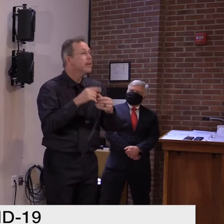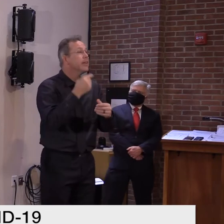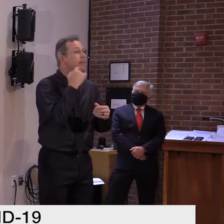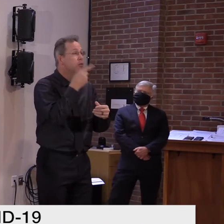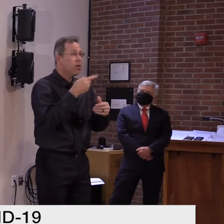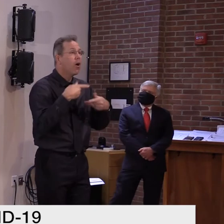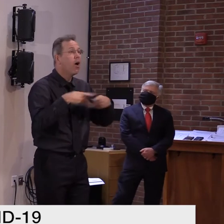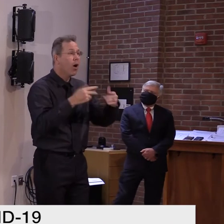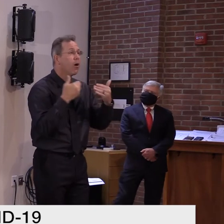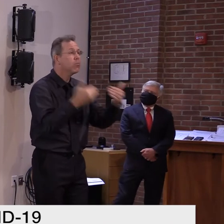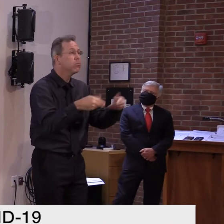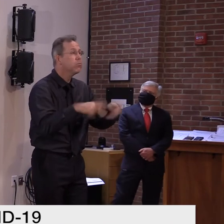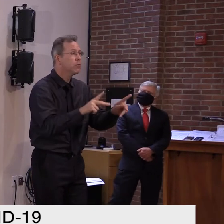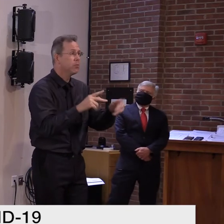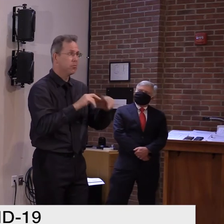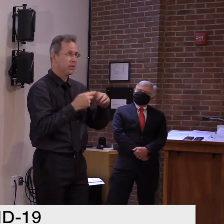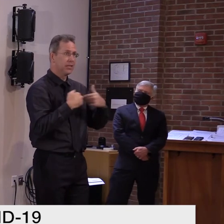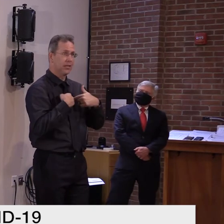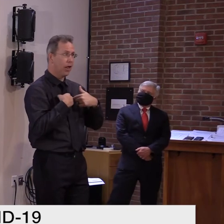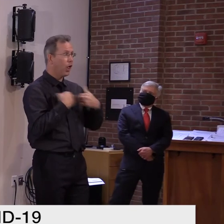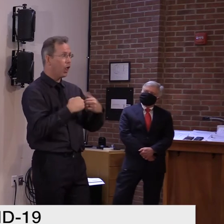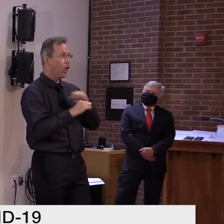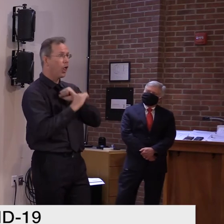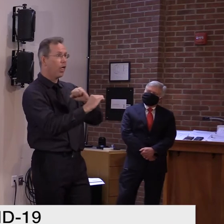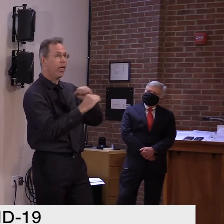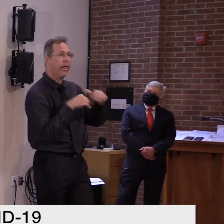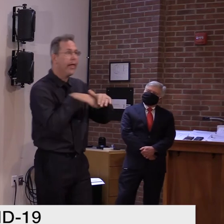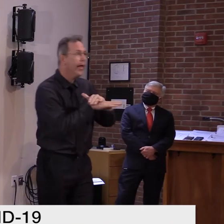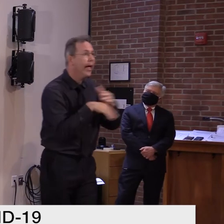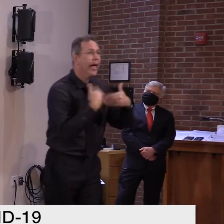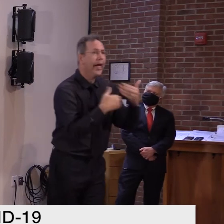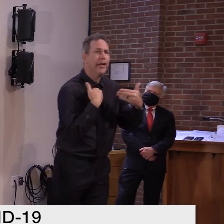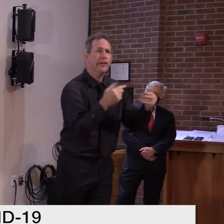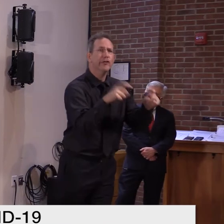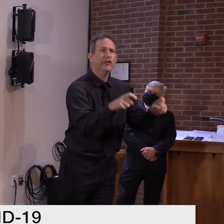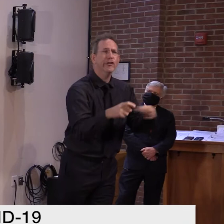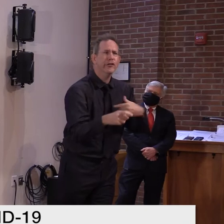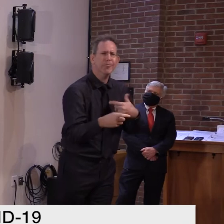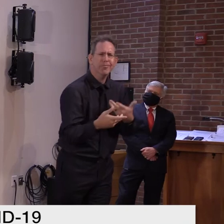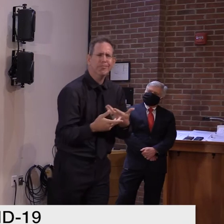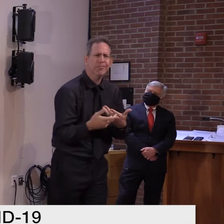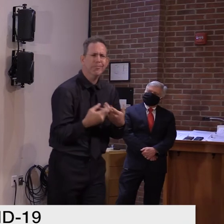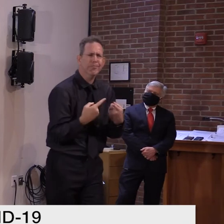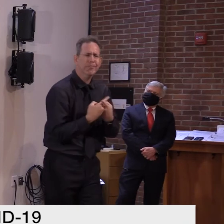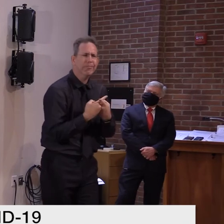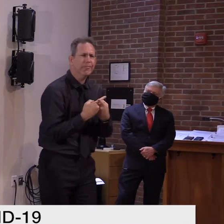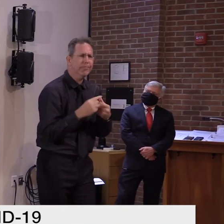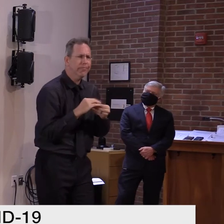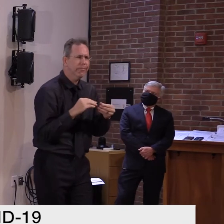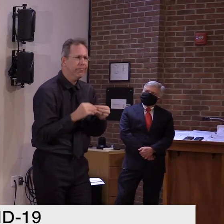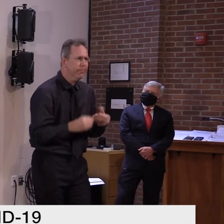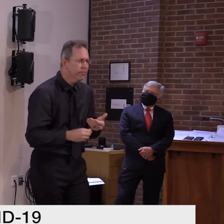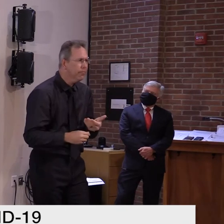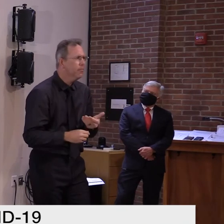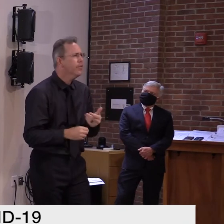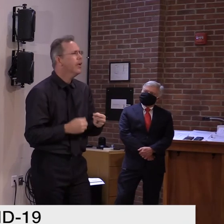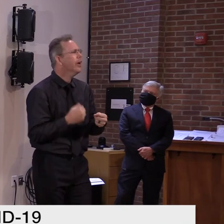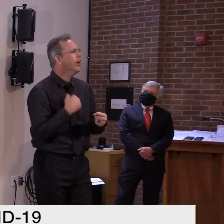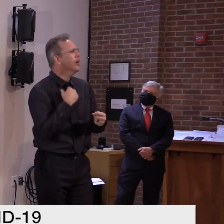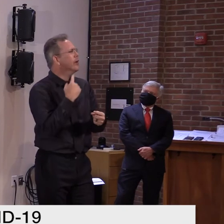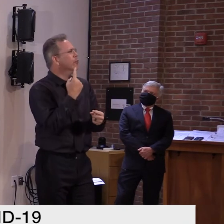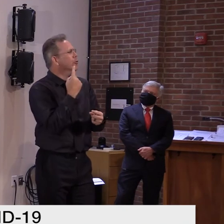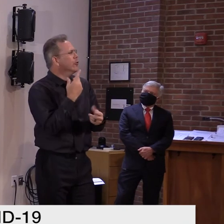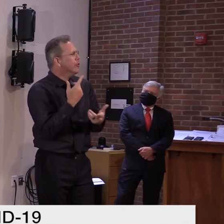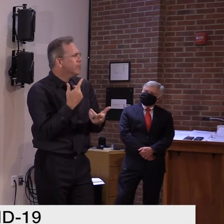I'm just sort of wondering what your message to, to Vermonters is that you're going to kind of continue to ask on activities, but say not to do other things. Yeah.